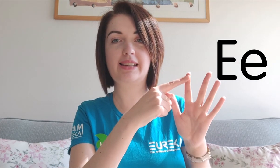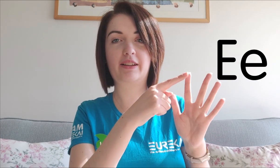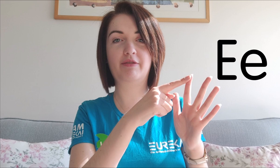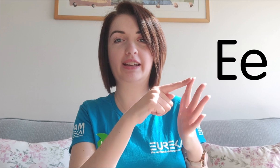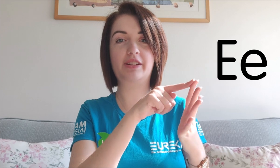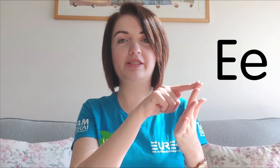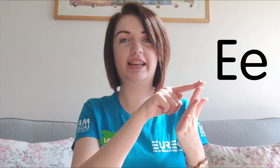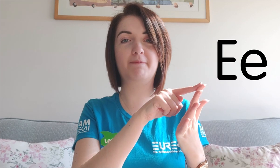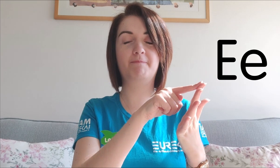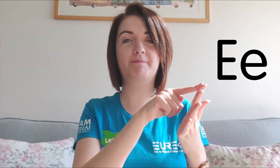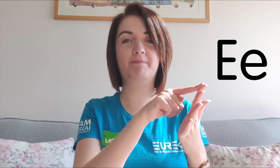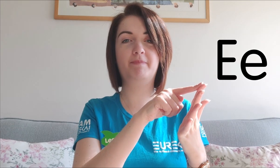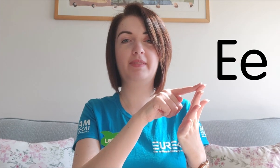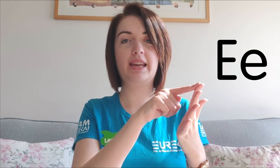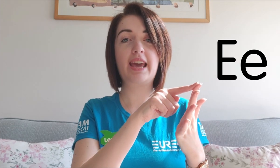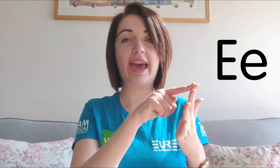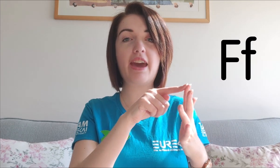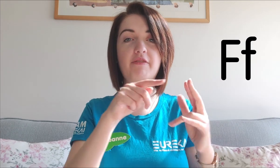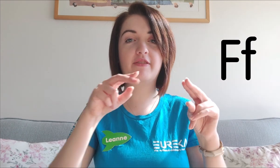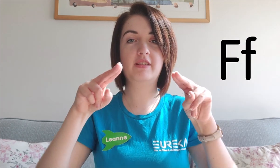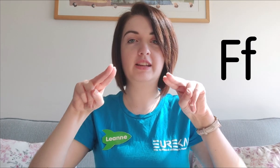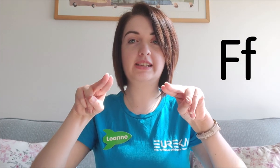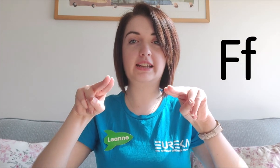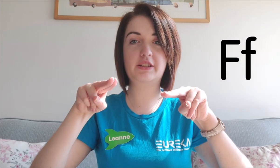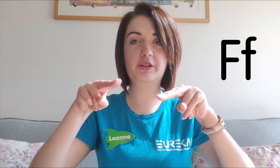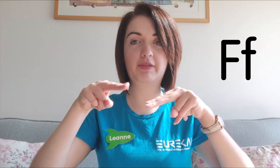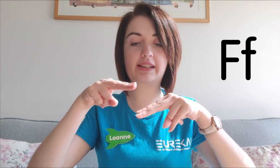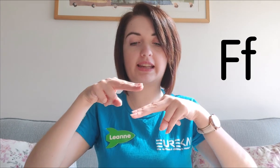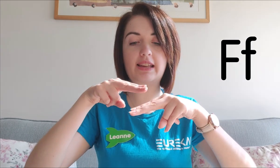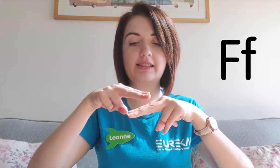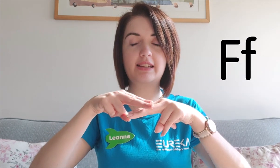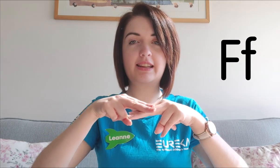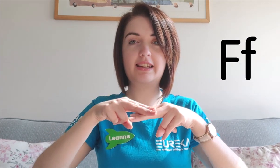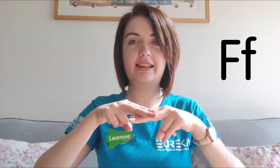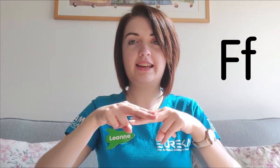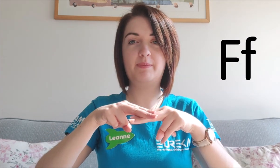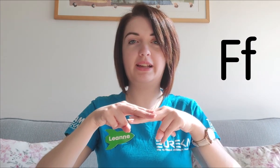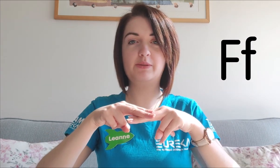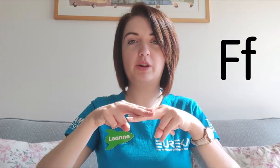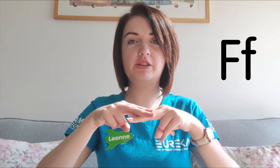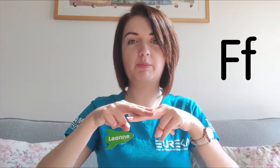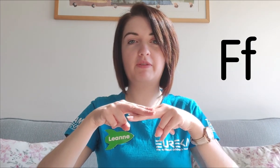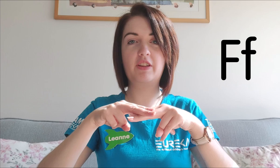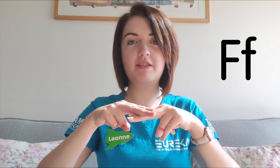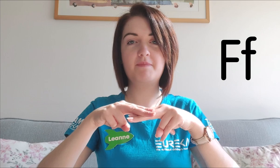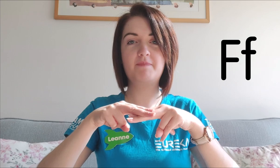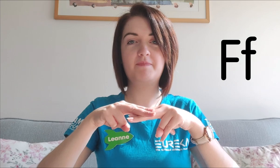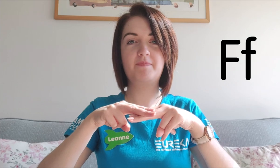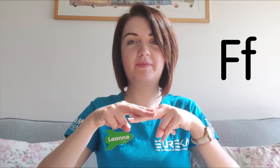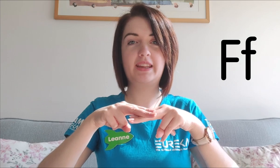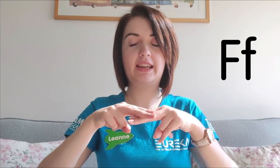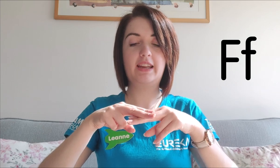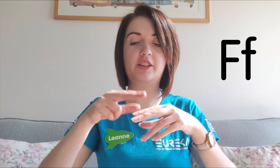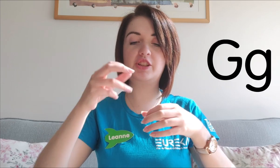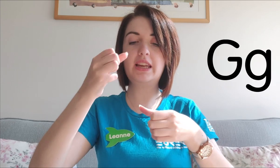second finger just here. F, take two fingers like this, place one on top of the other. G,